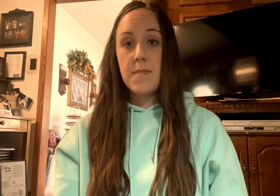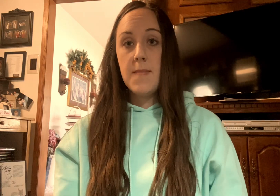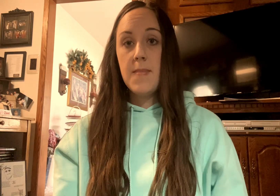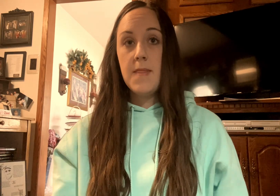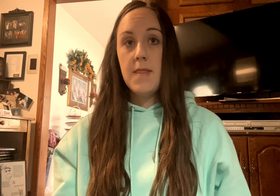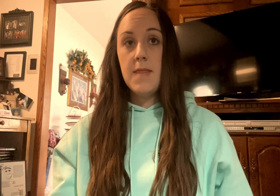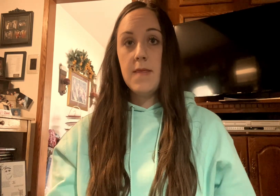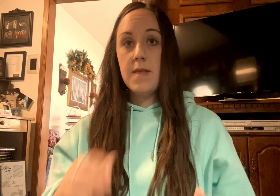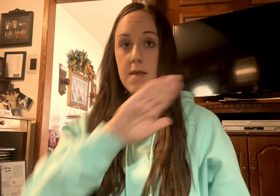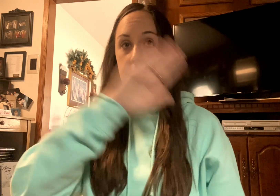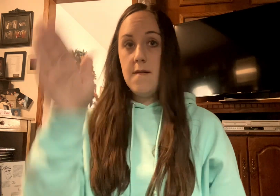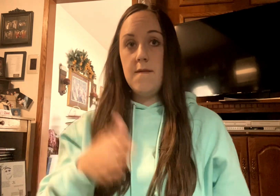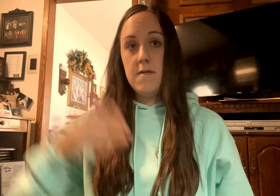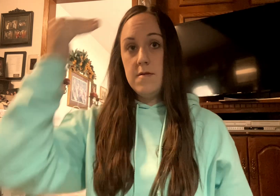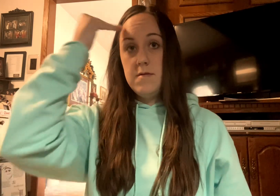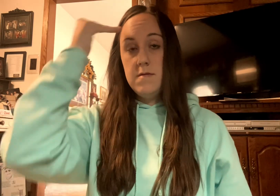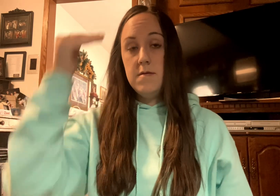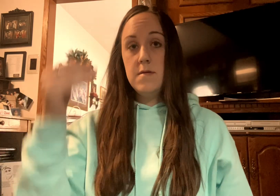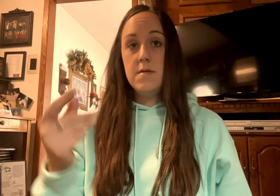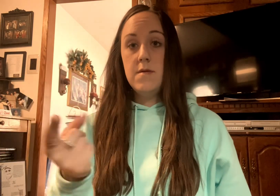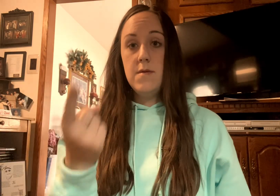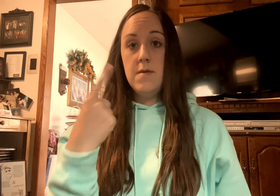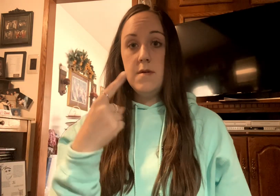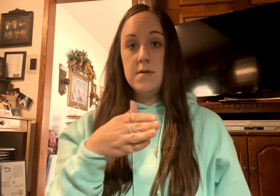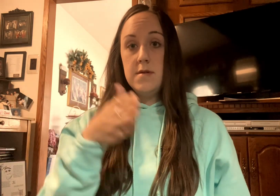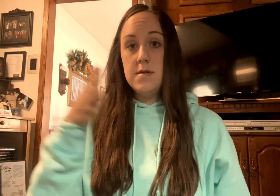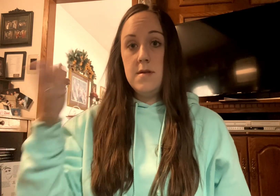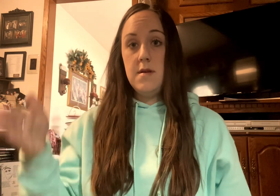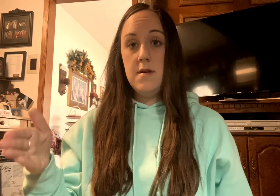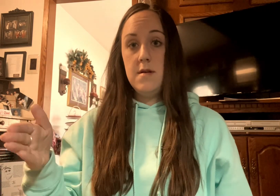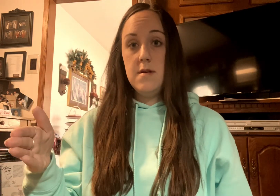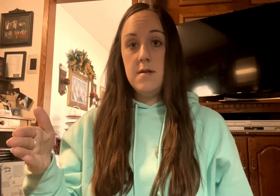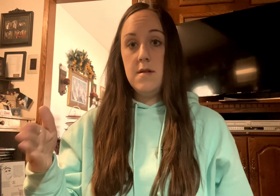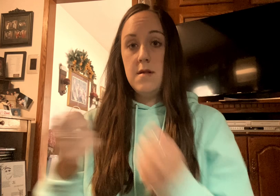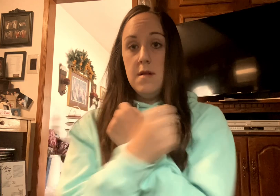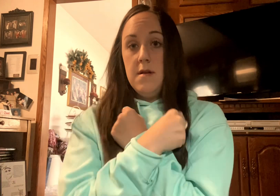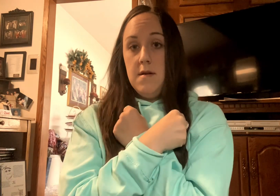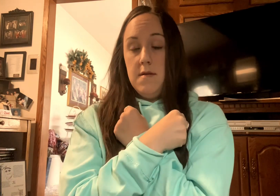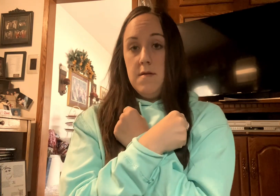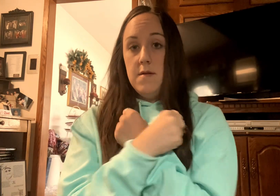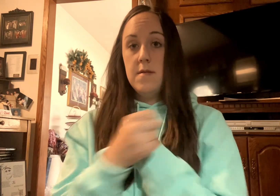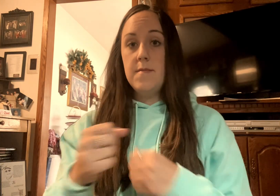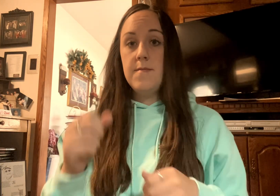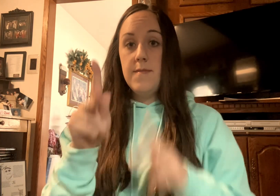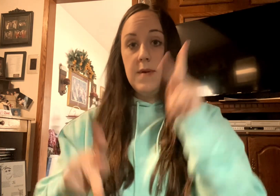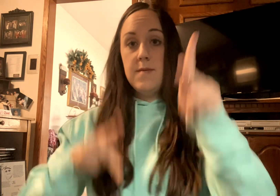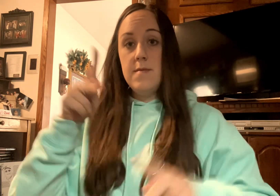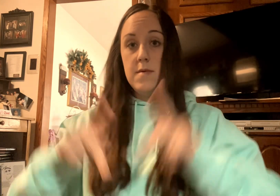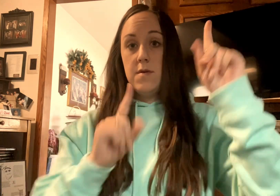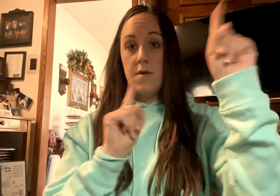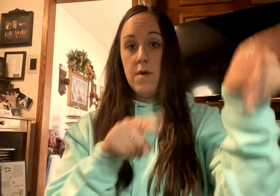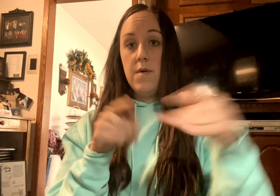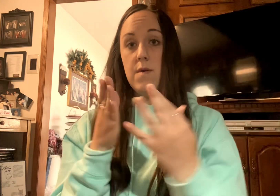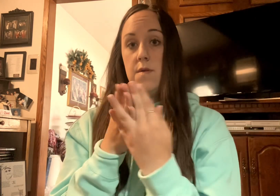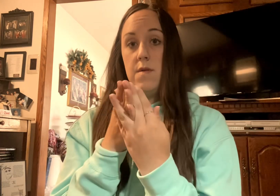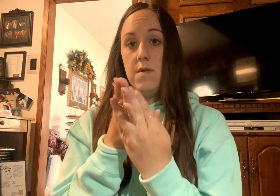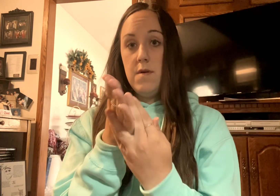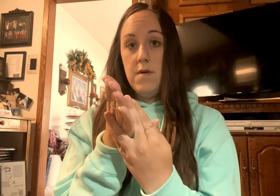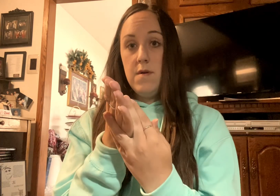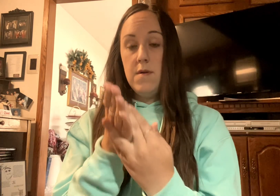Never knew one side of love was something people went through Give your heart away to someone you were never meant to You